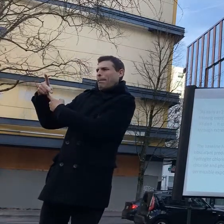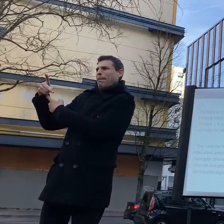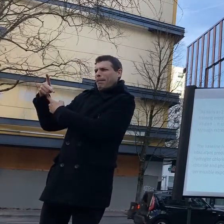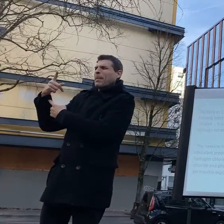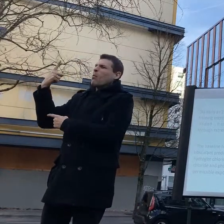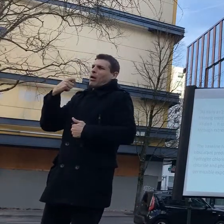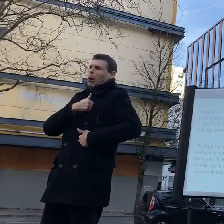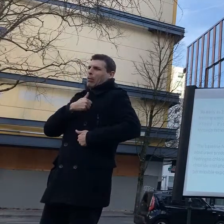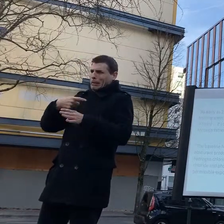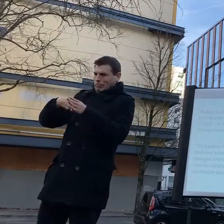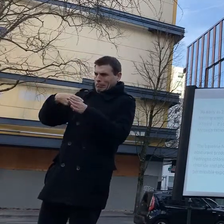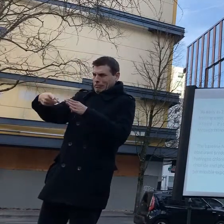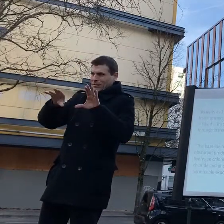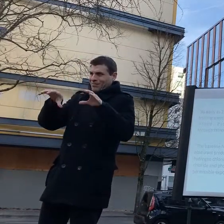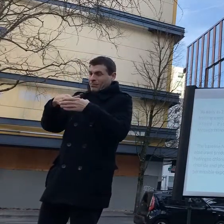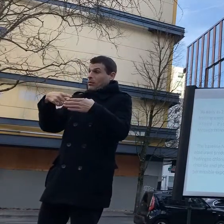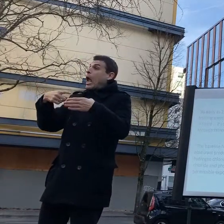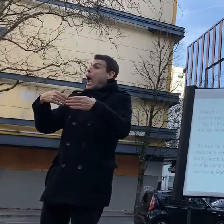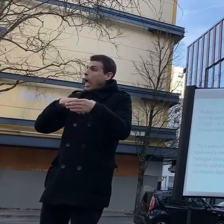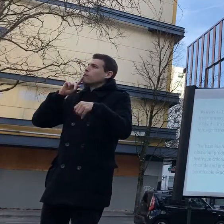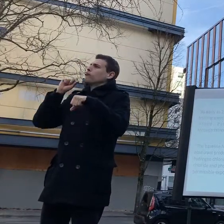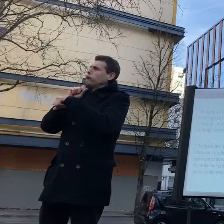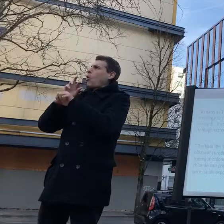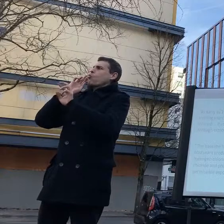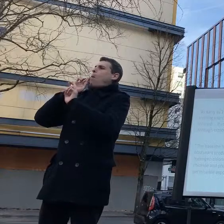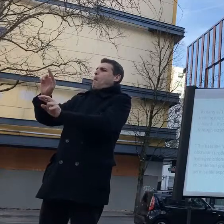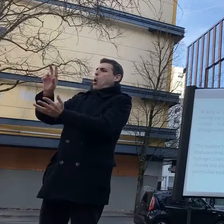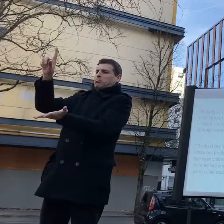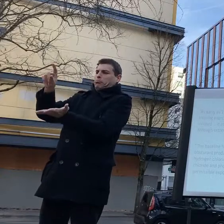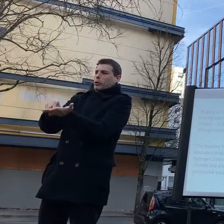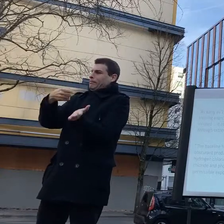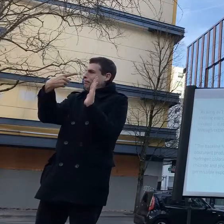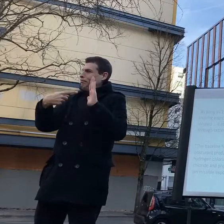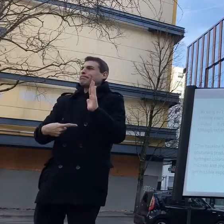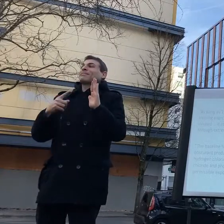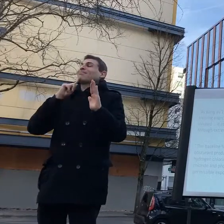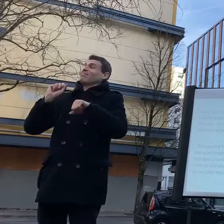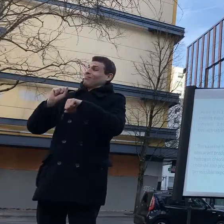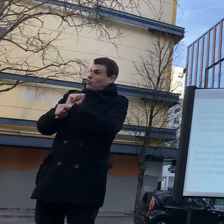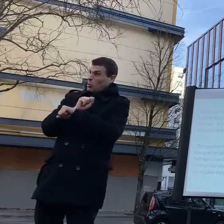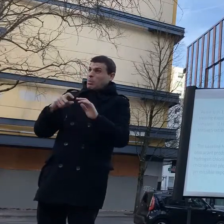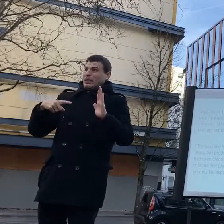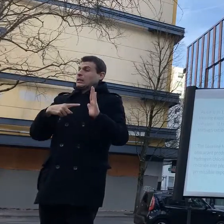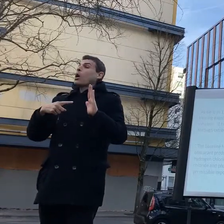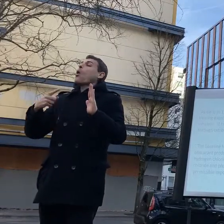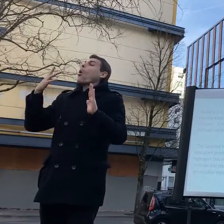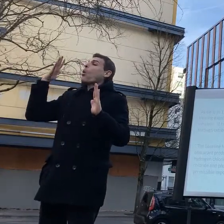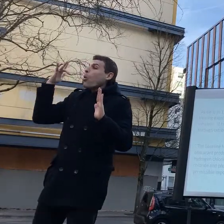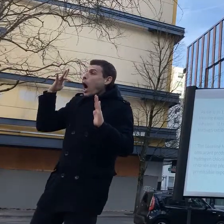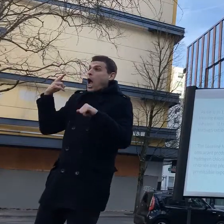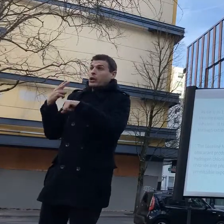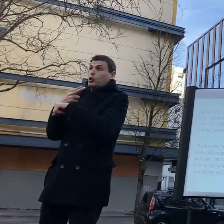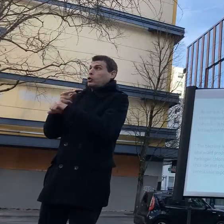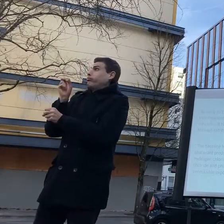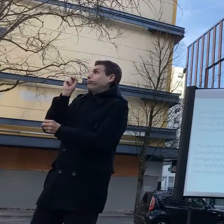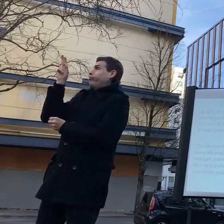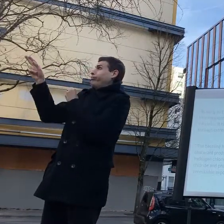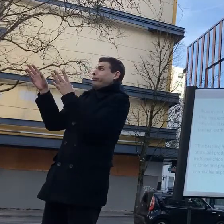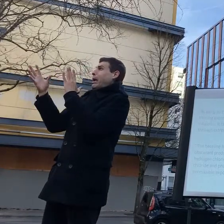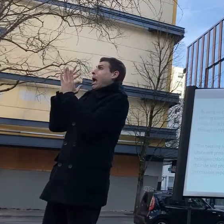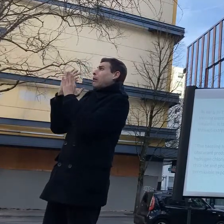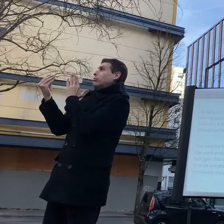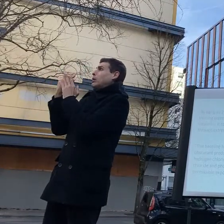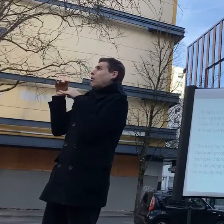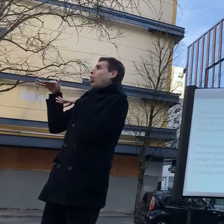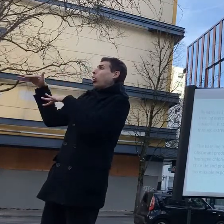but basically um hc is really a chemical